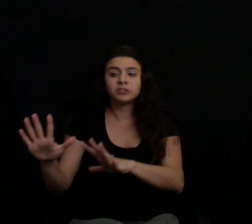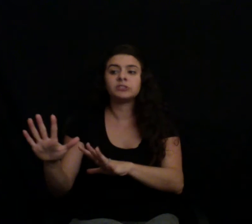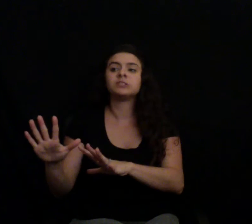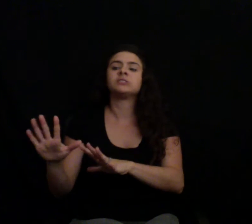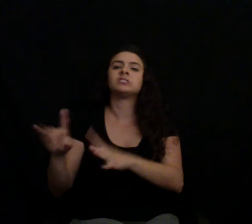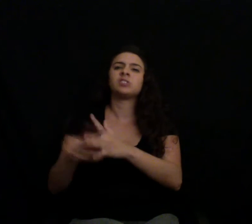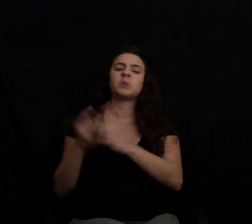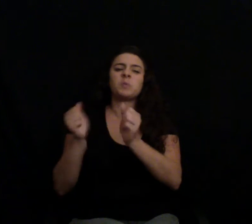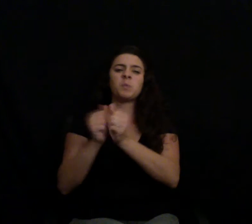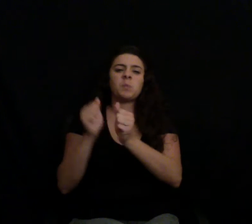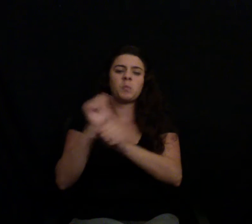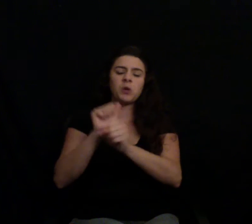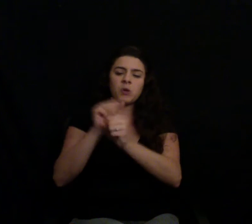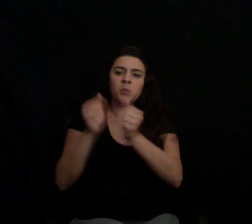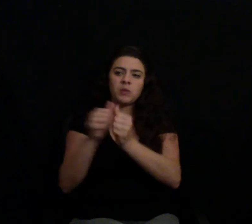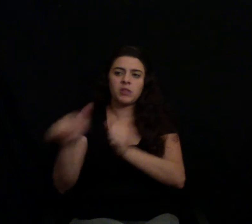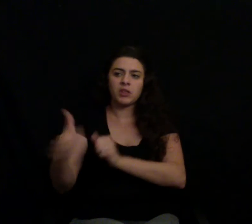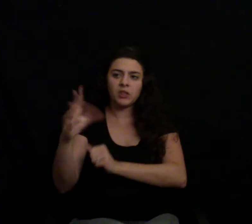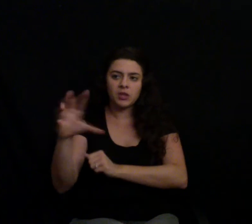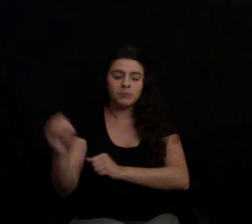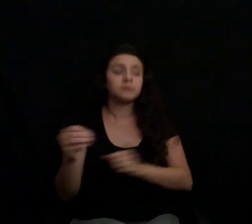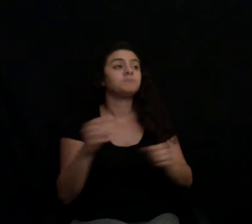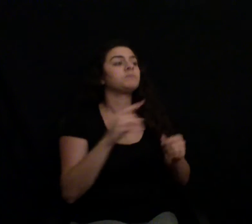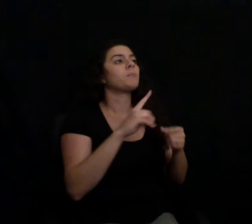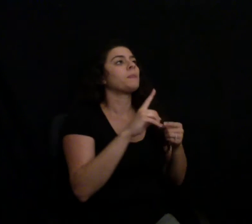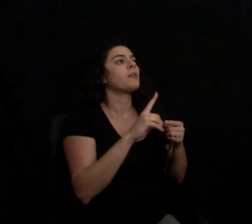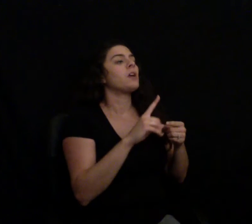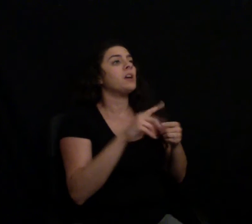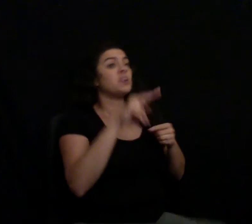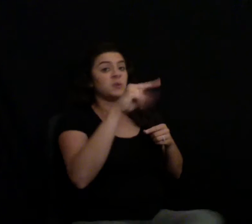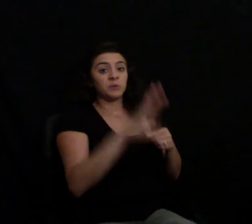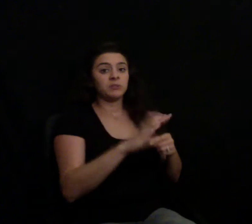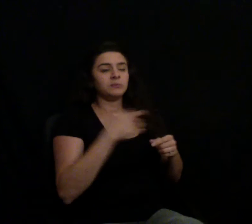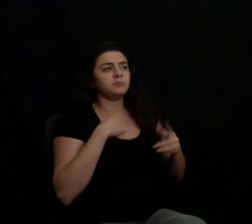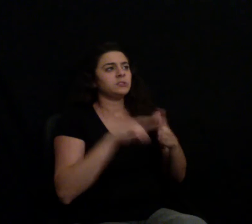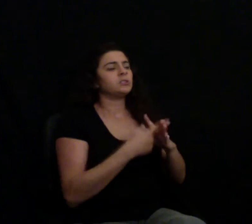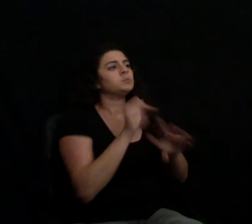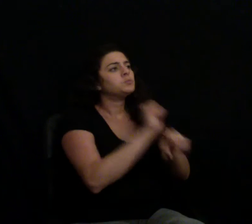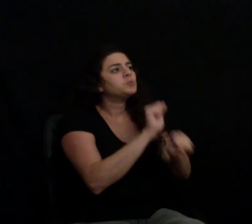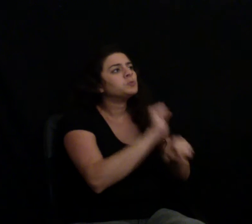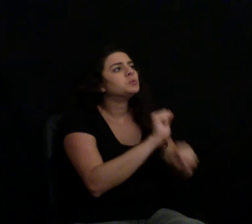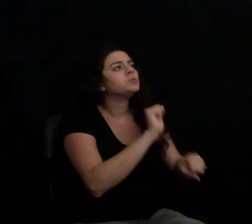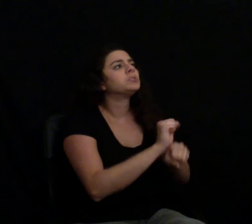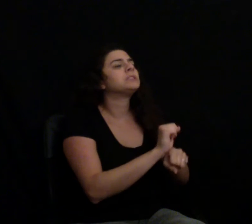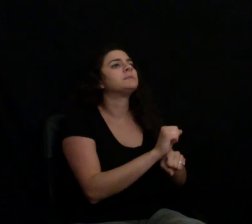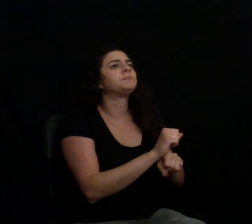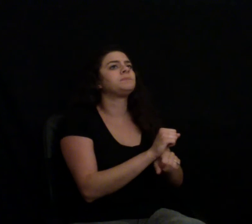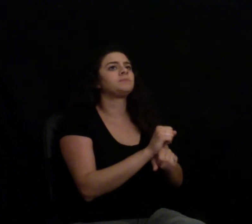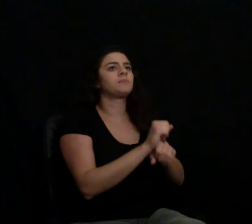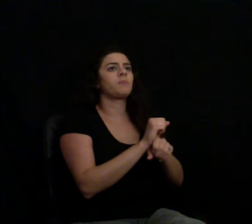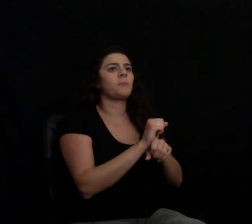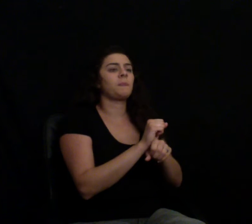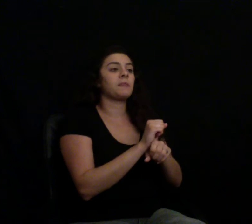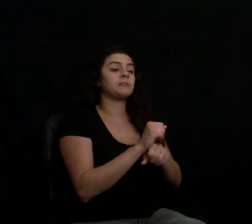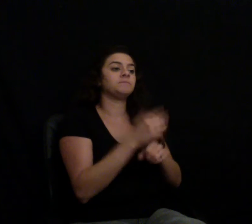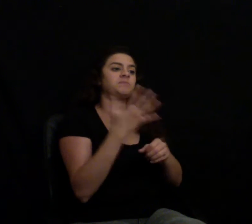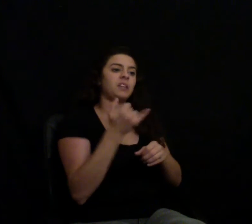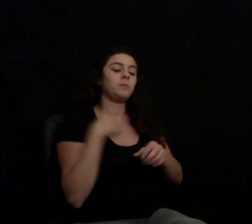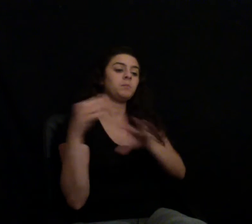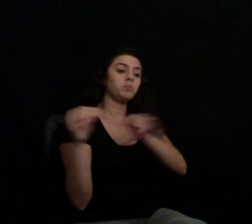traveling. I got a chance to do some of that work back in North Carolina. I actually got a chance to come back and do some of it on our farm, and I just kind of